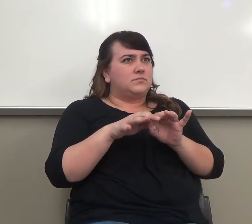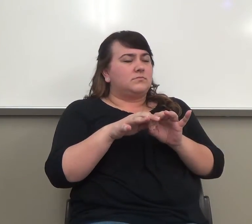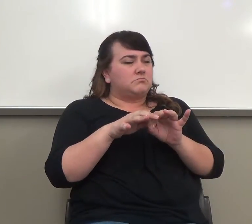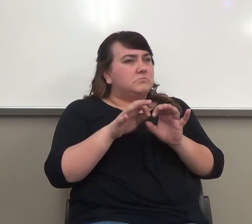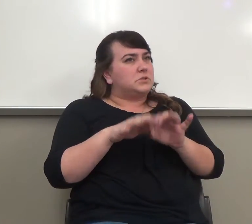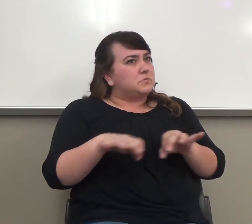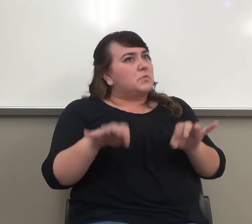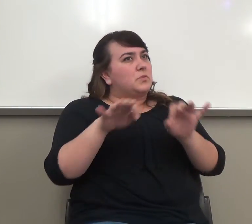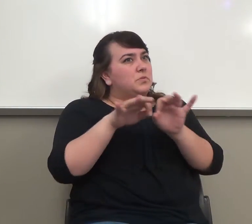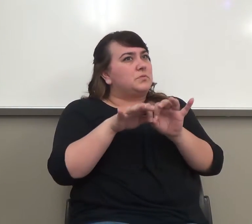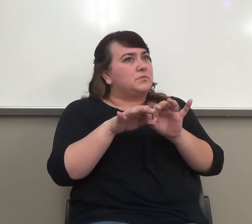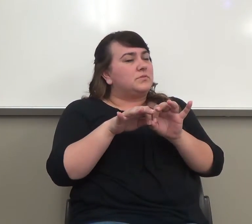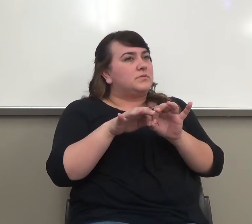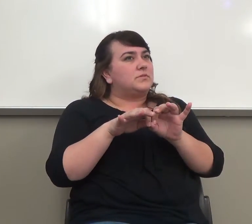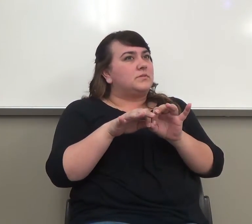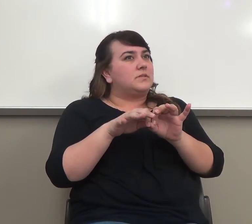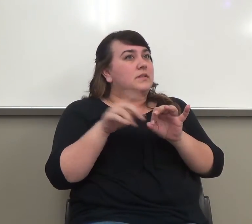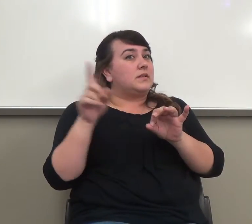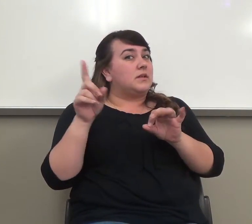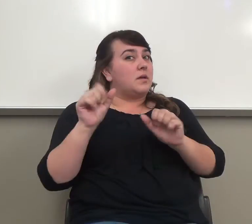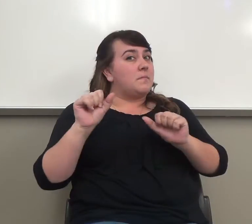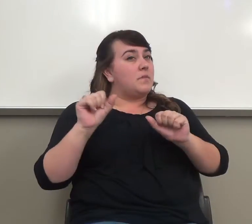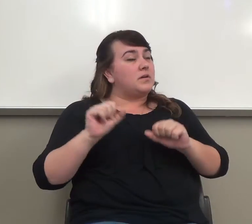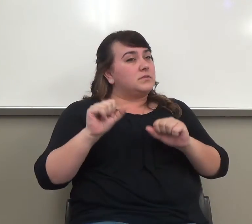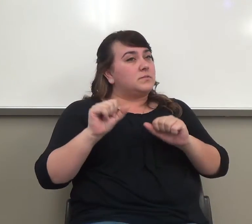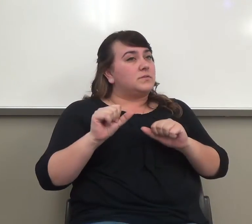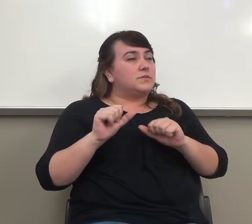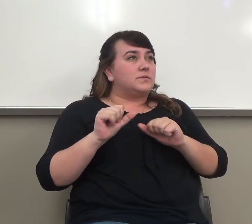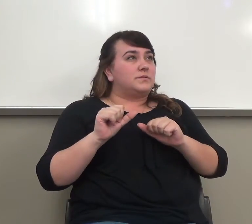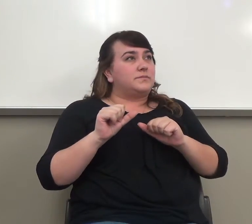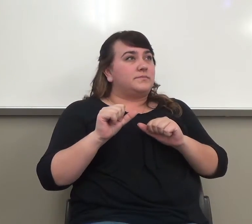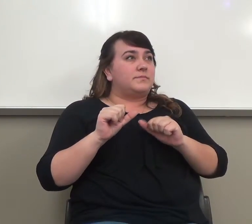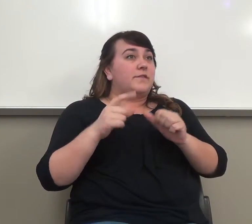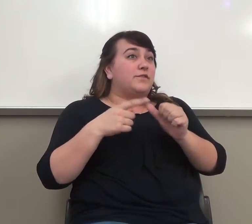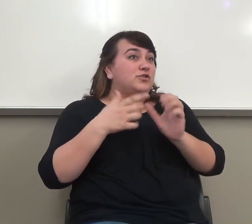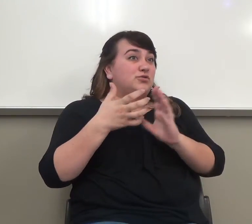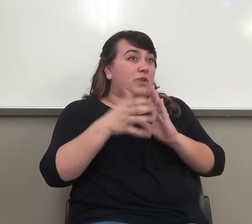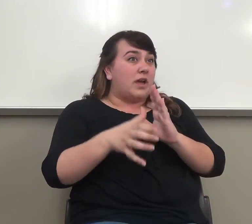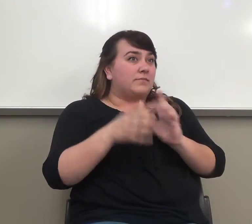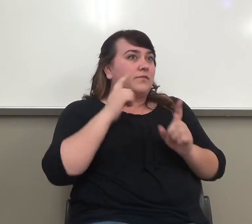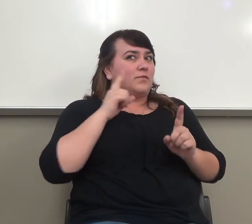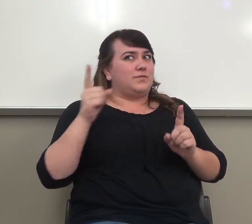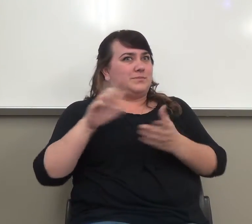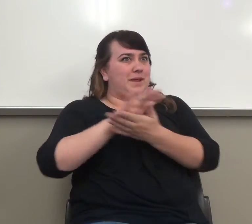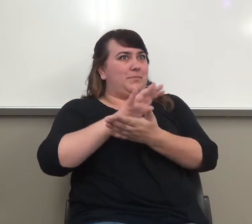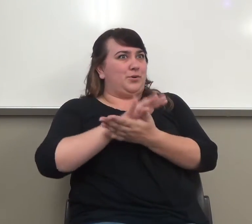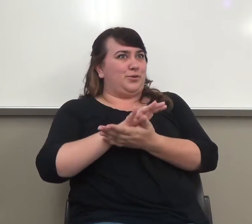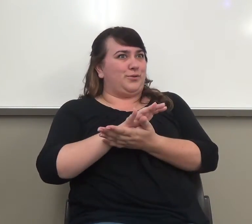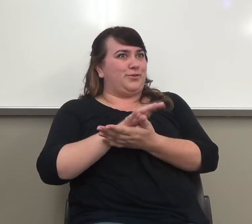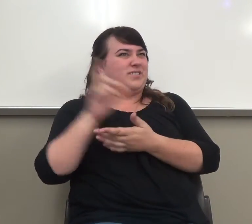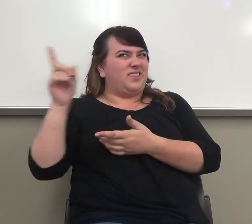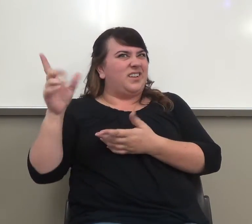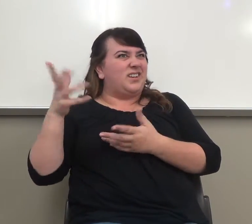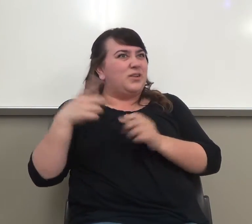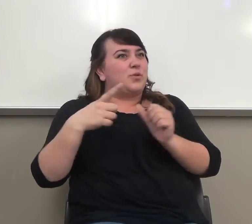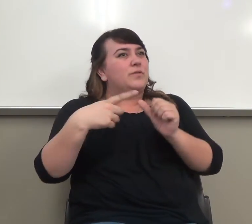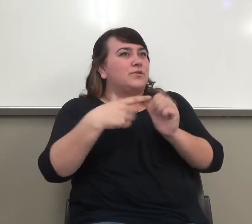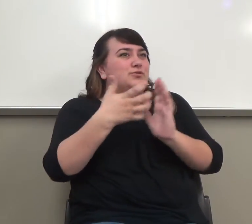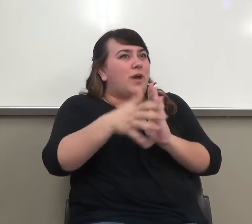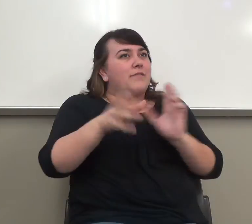Okay. is, this is a possible first draft of this paper. Okay. So if you want to